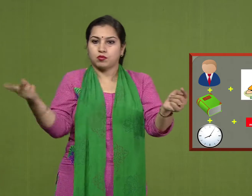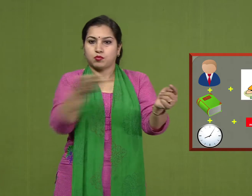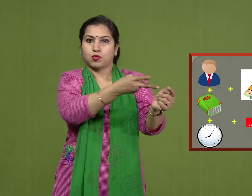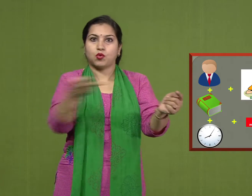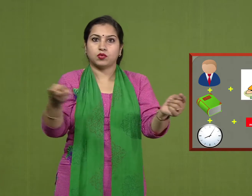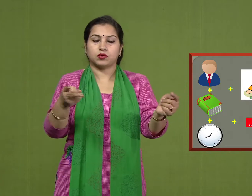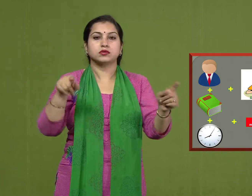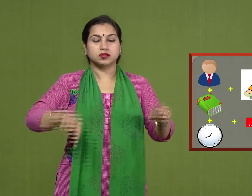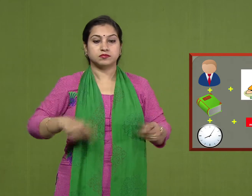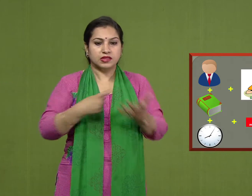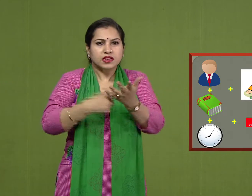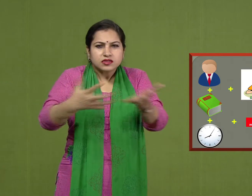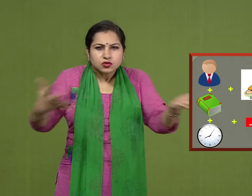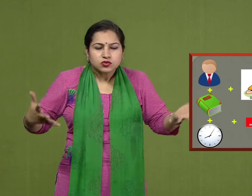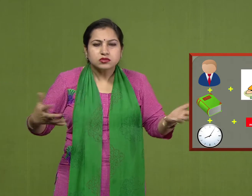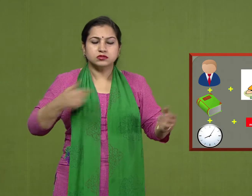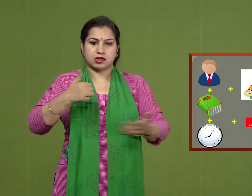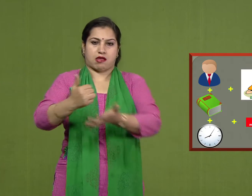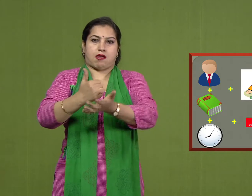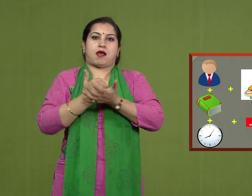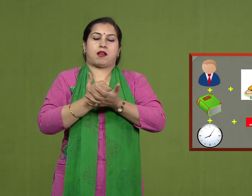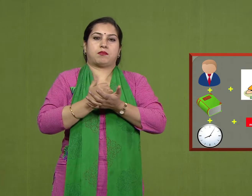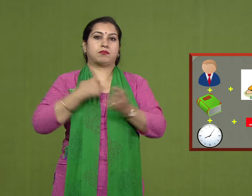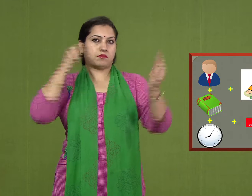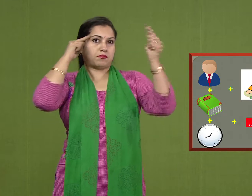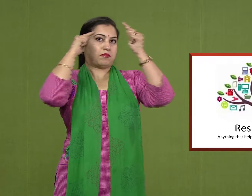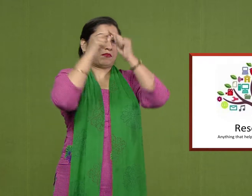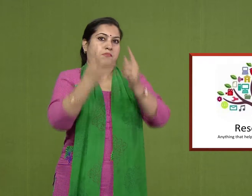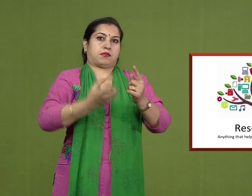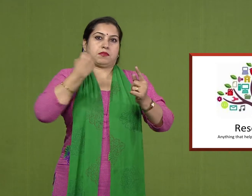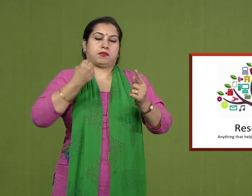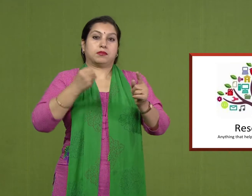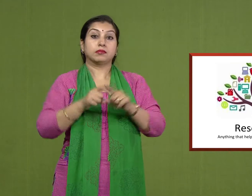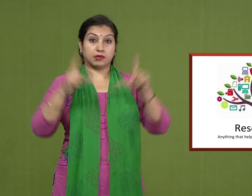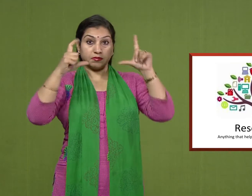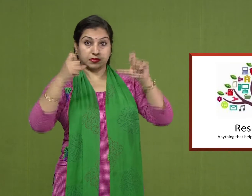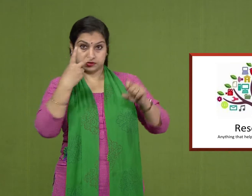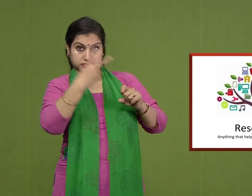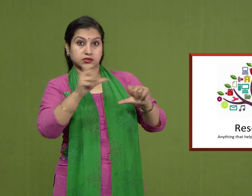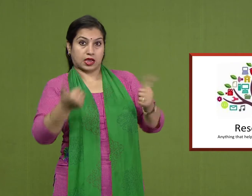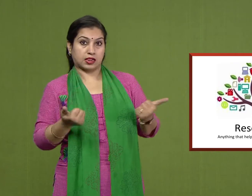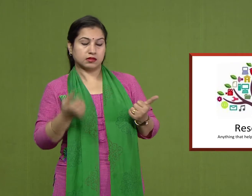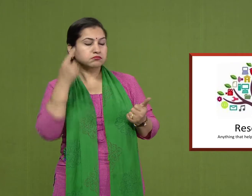Resources are the means to achieve our goals. You can see in this picture and understand it.